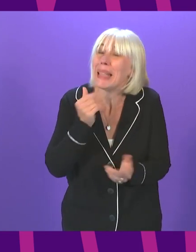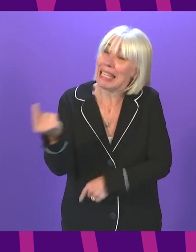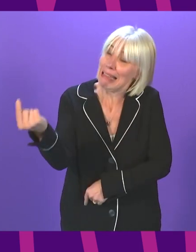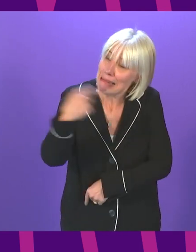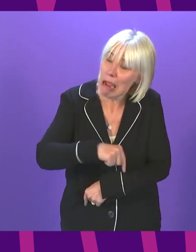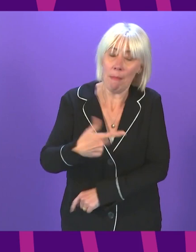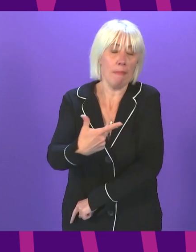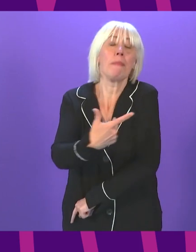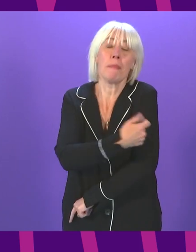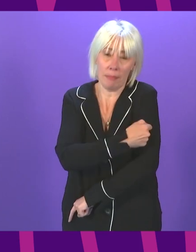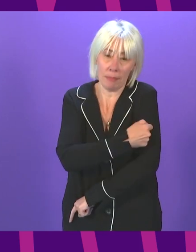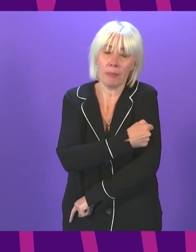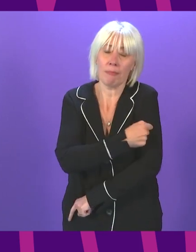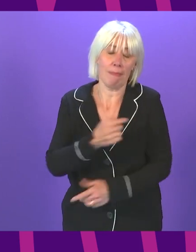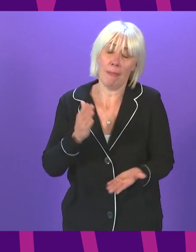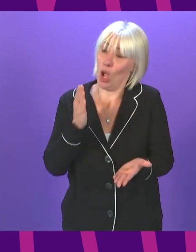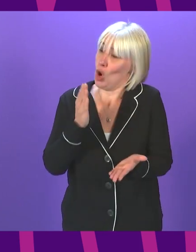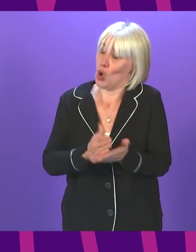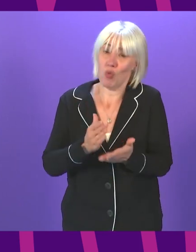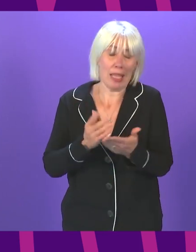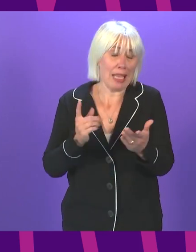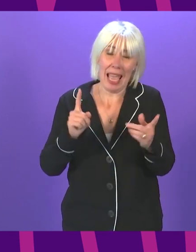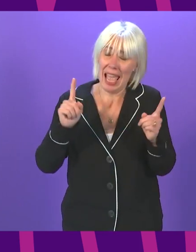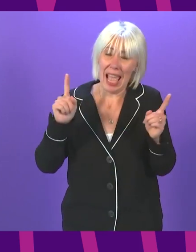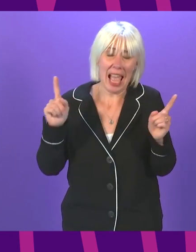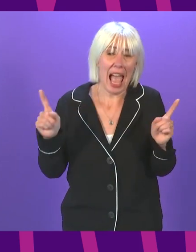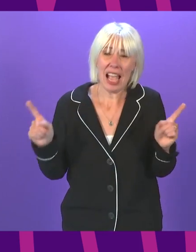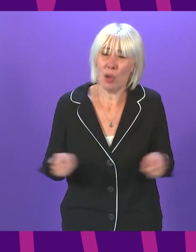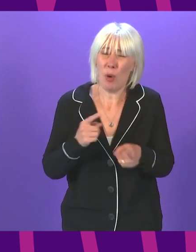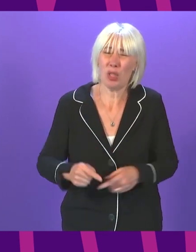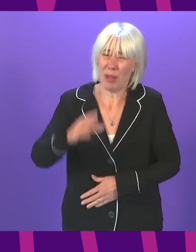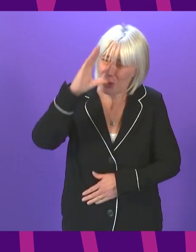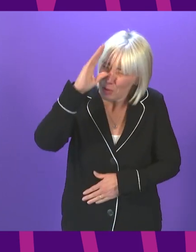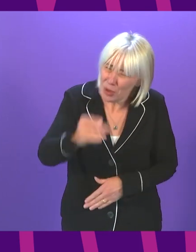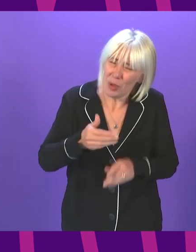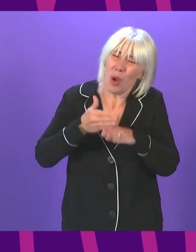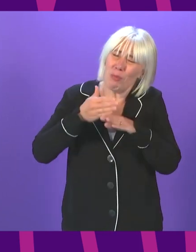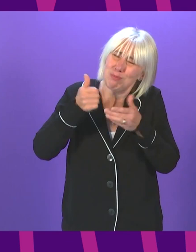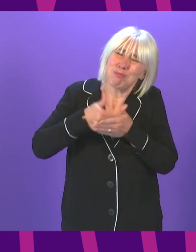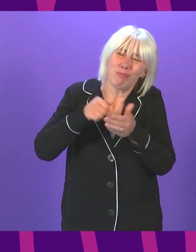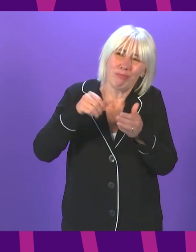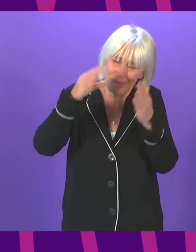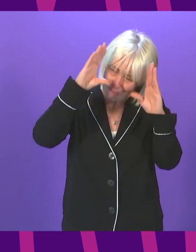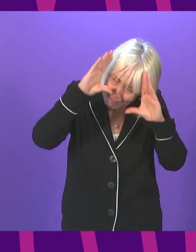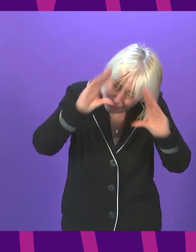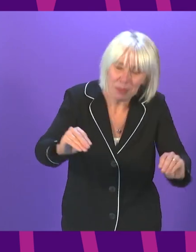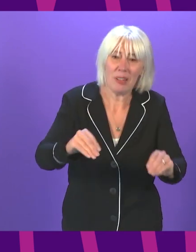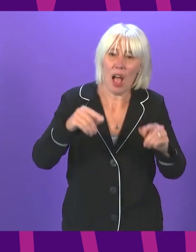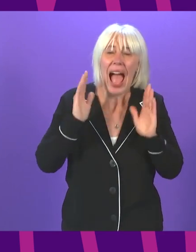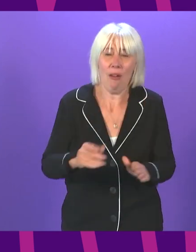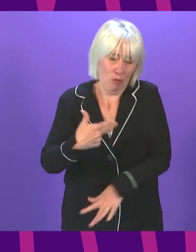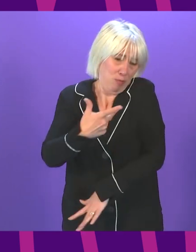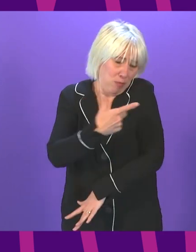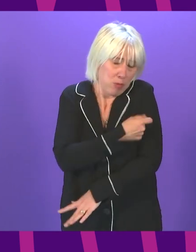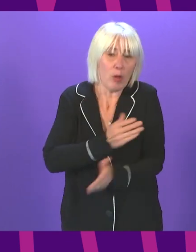is, presenting officer, impossible to overstate the importance of vaccination in getting us safely through this phase and